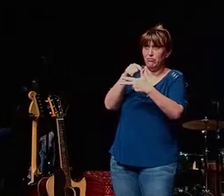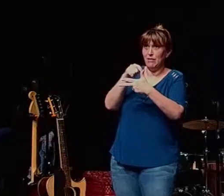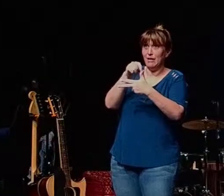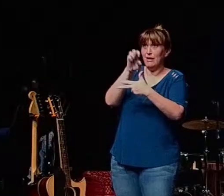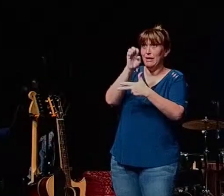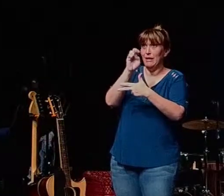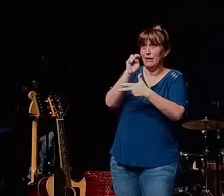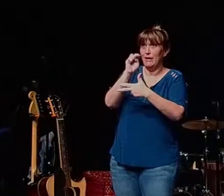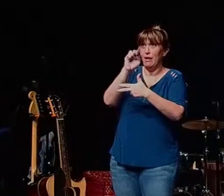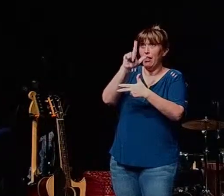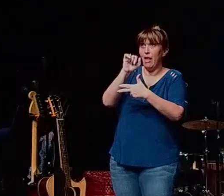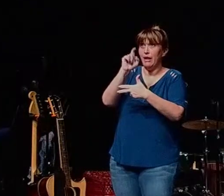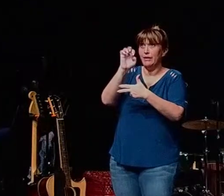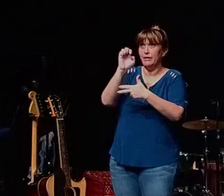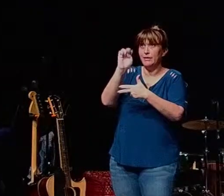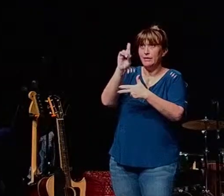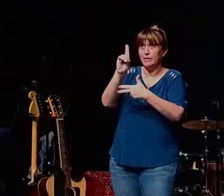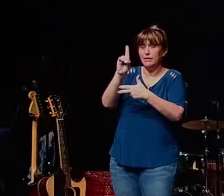you're this person who